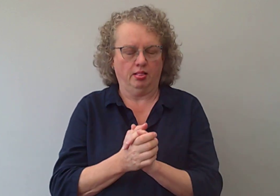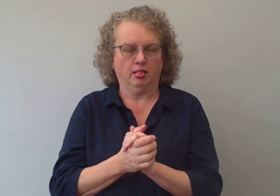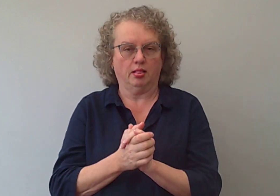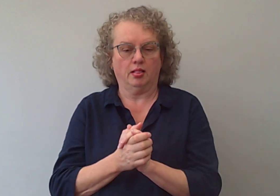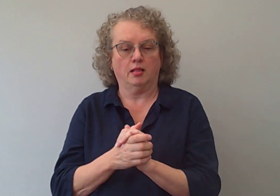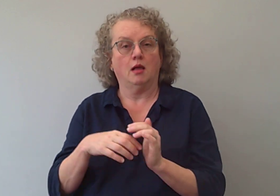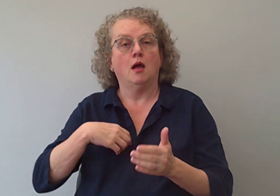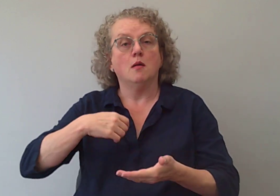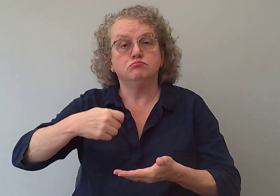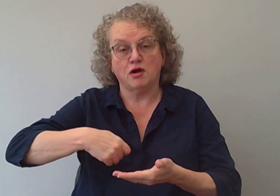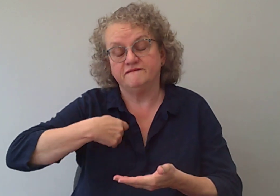example,